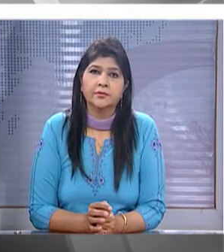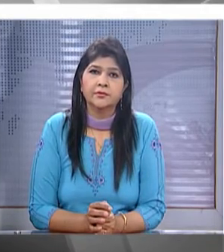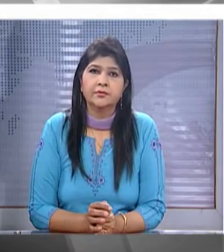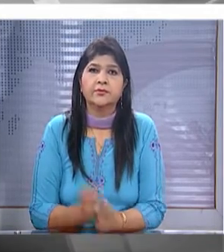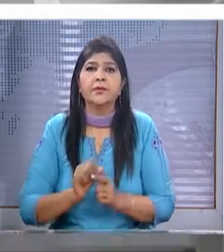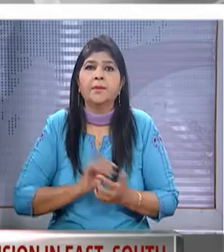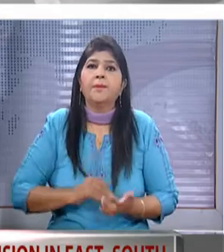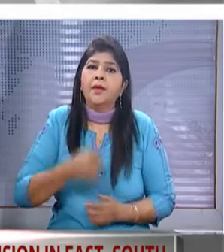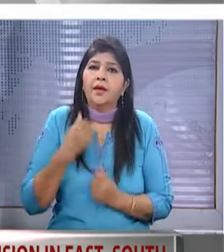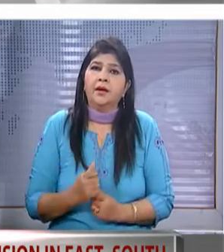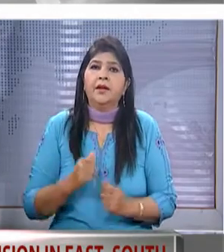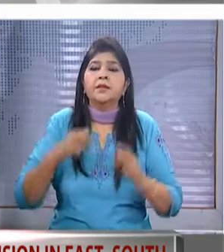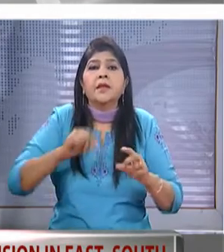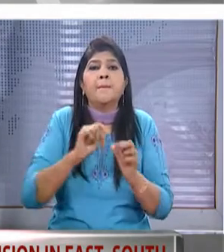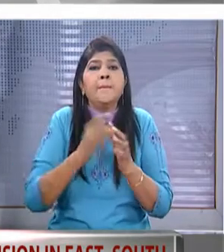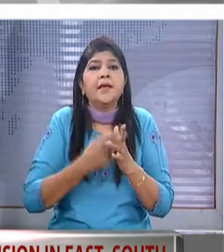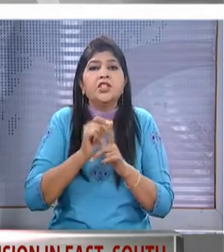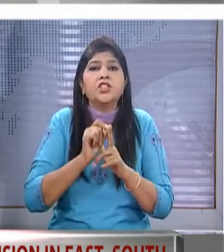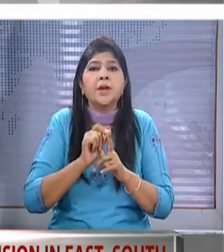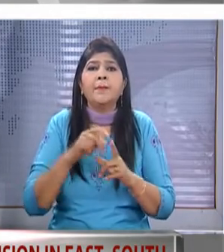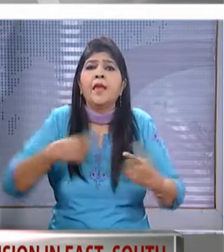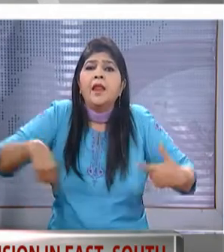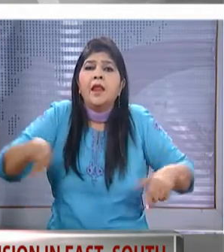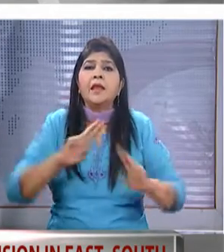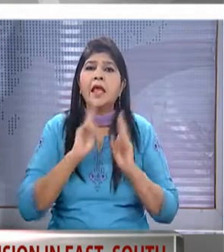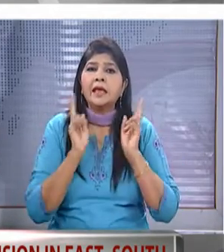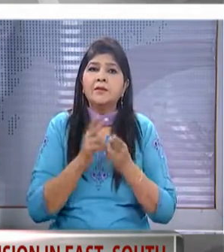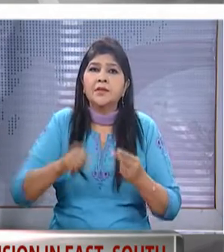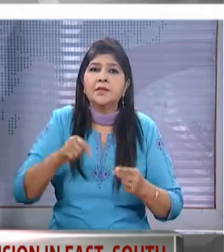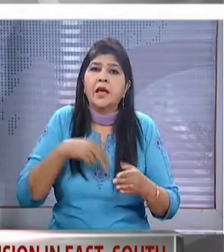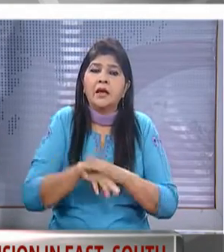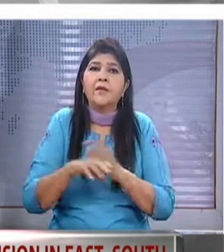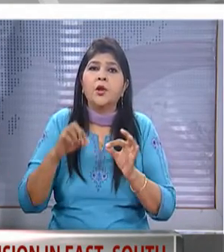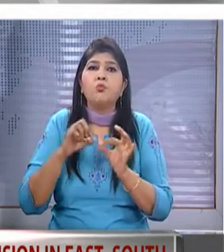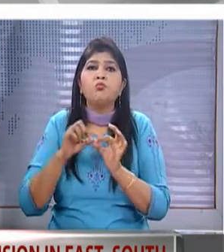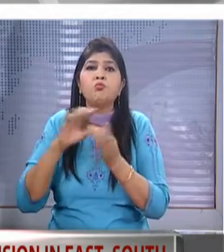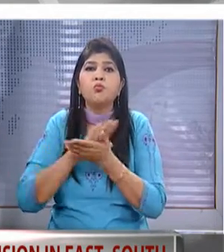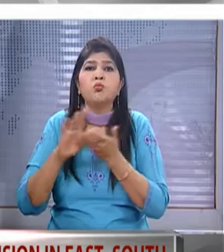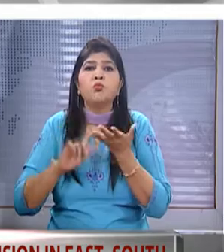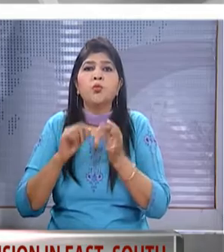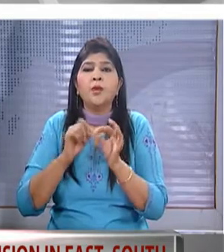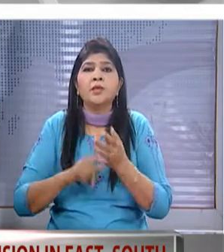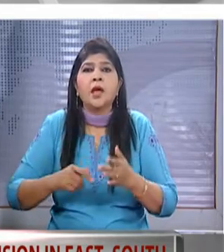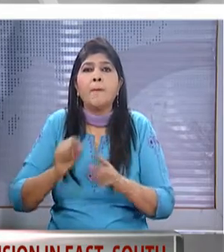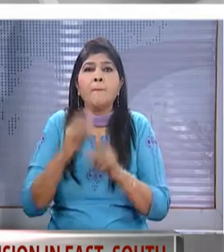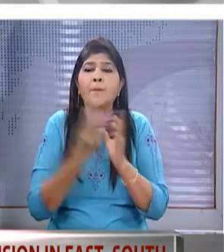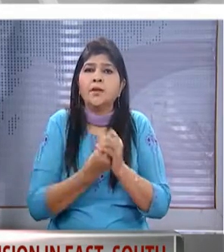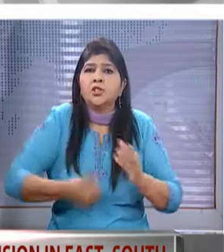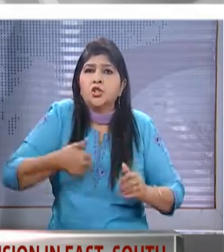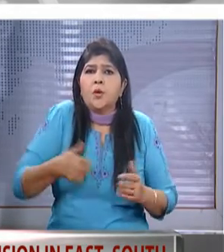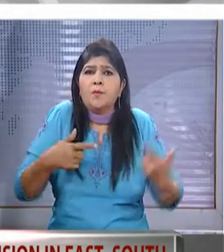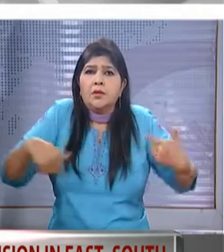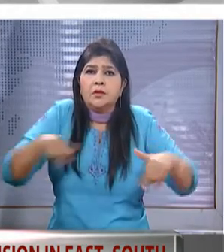p.m modi attends the bjp national executive meeting underway in bhuvaneshwar party's top leadership deliberate on